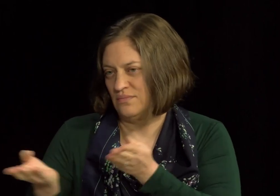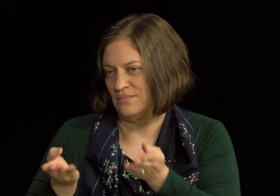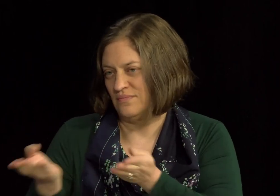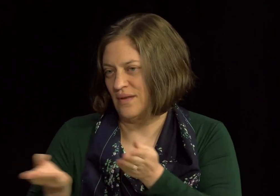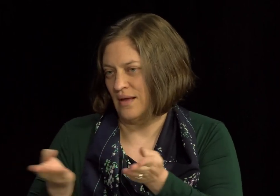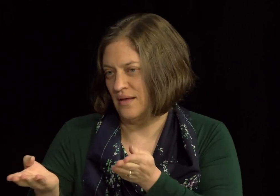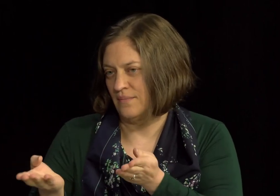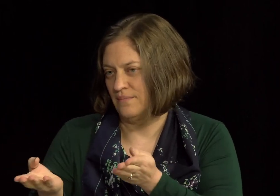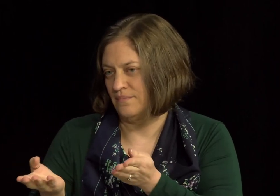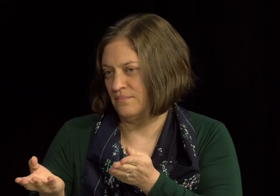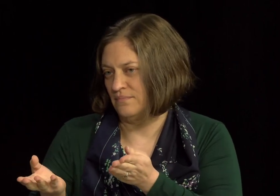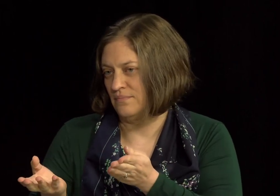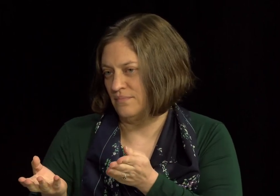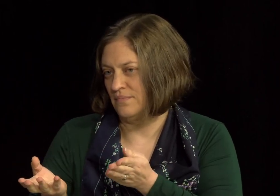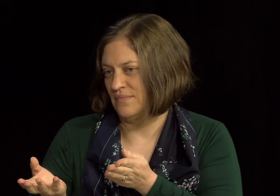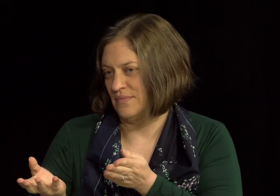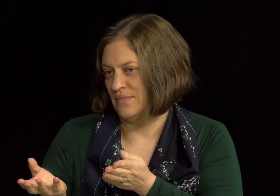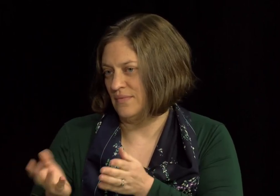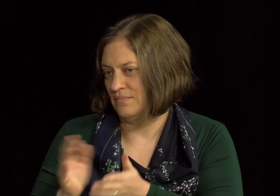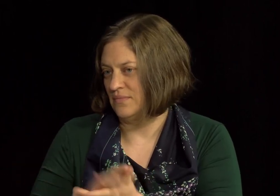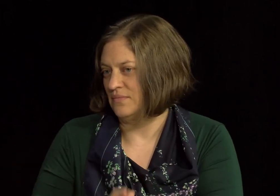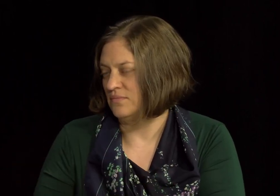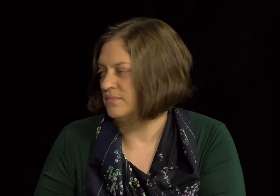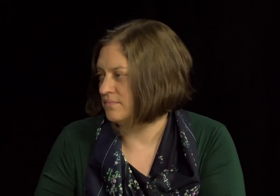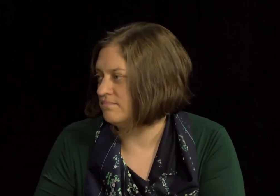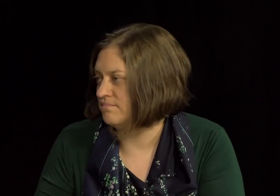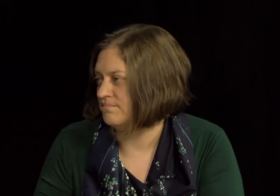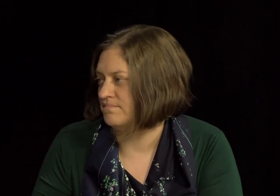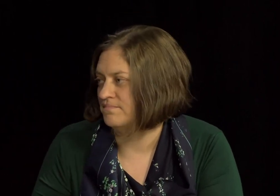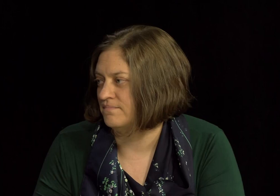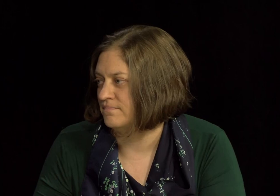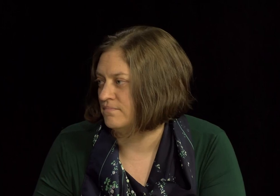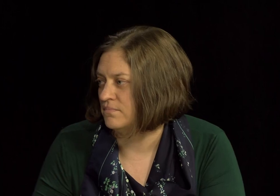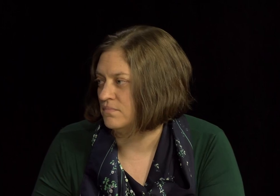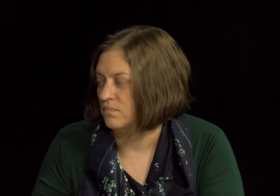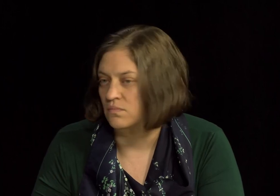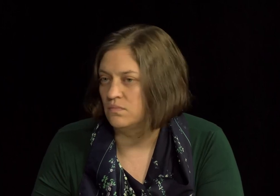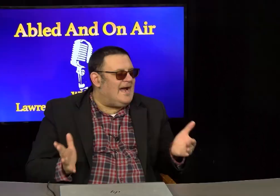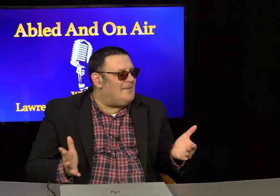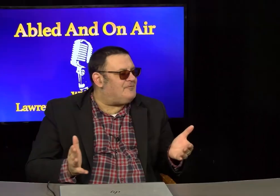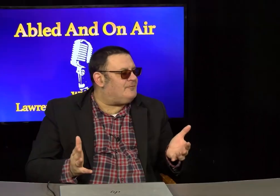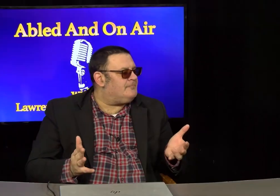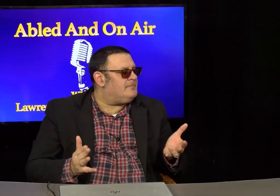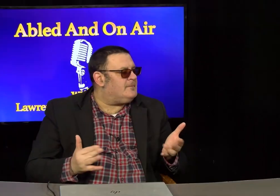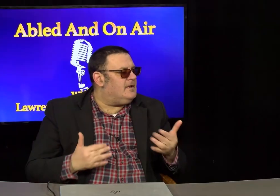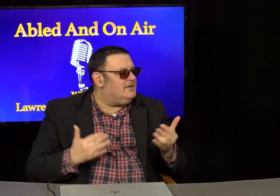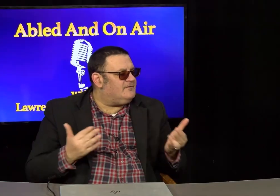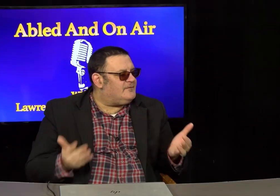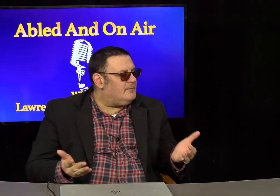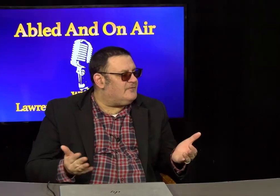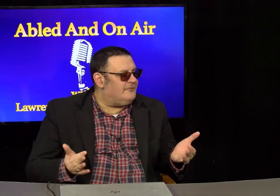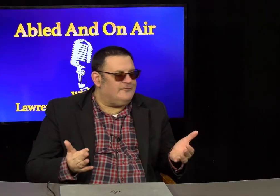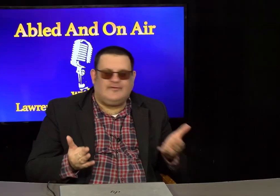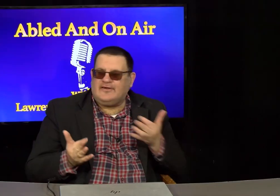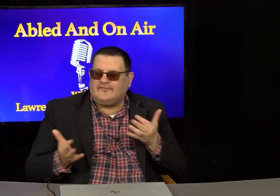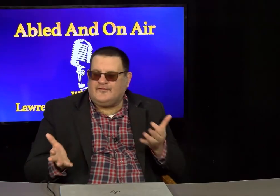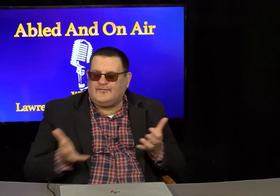of the or to accommodate some of those gaps in services that exist. When you say gaps in services that exist,